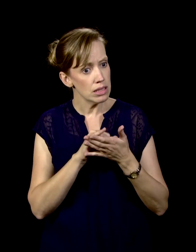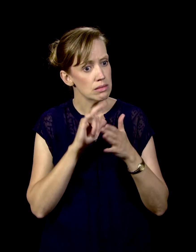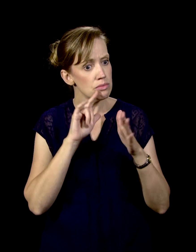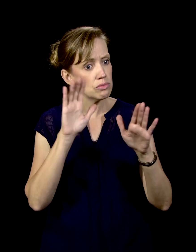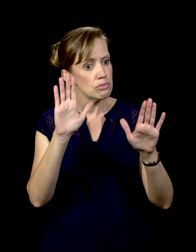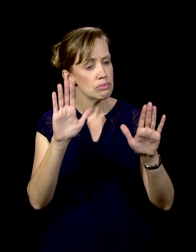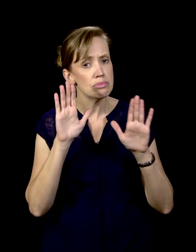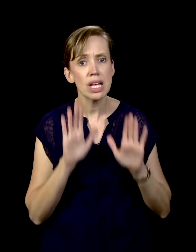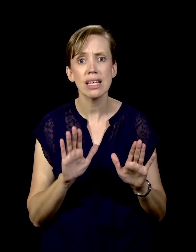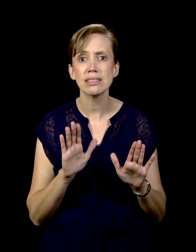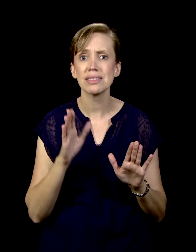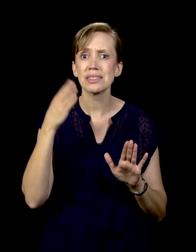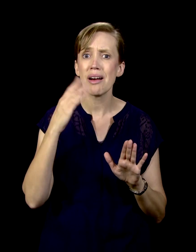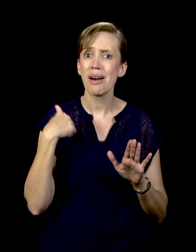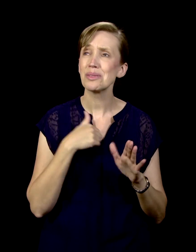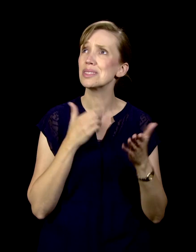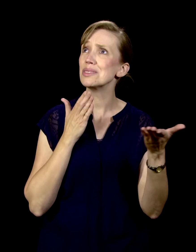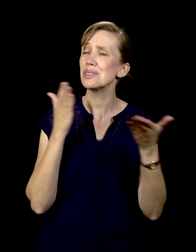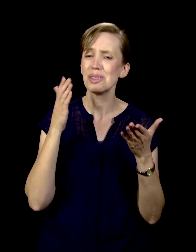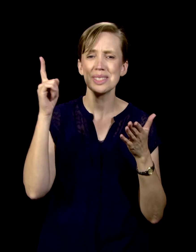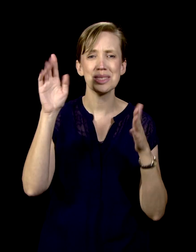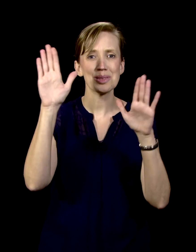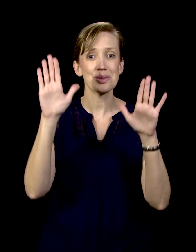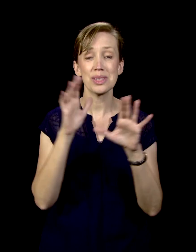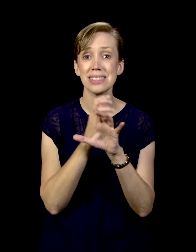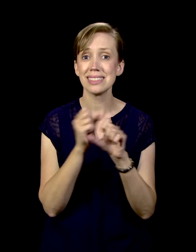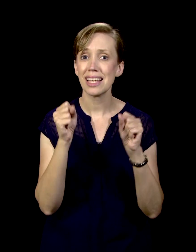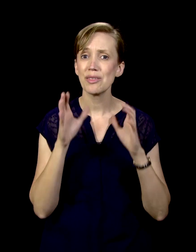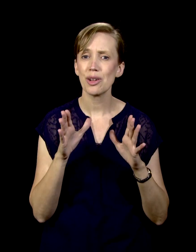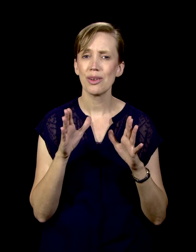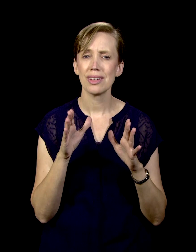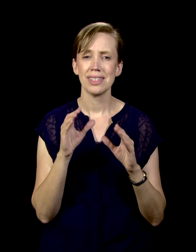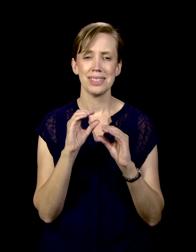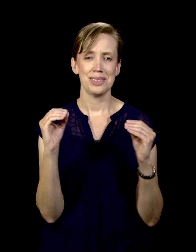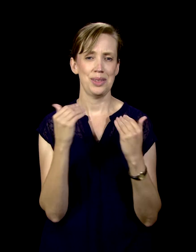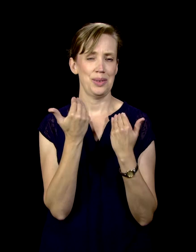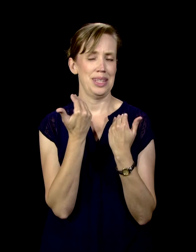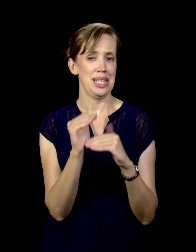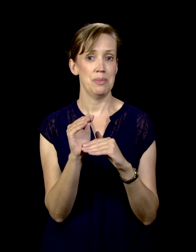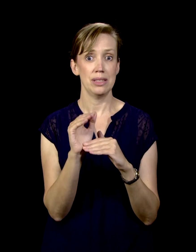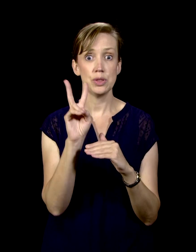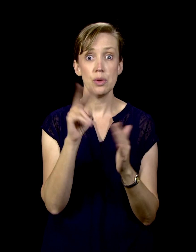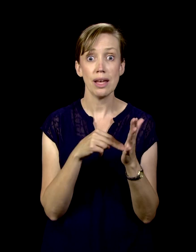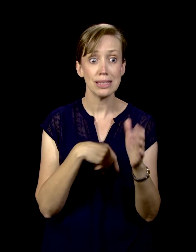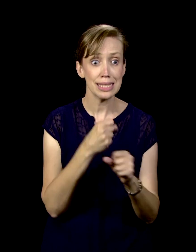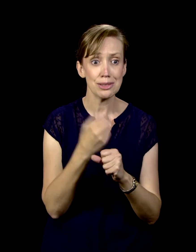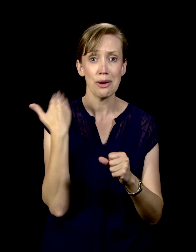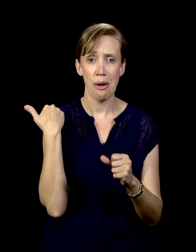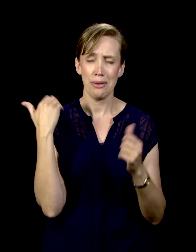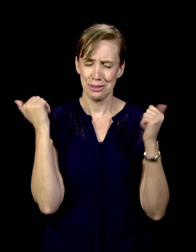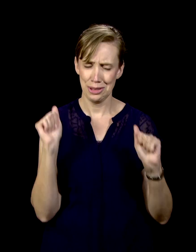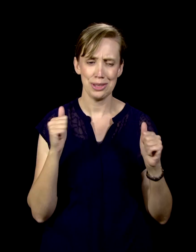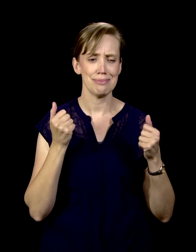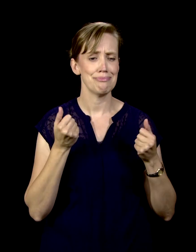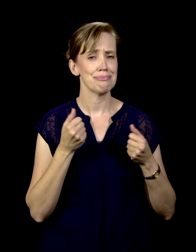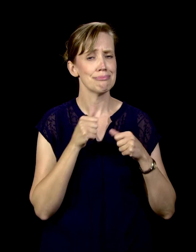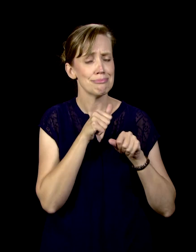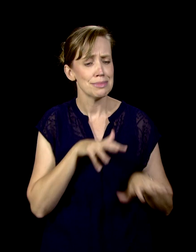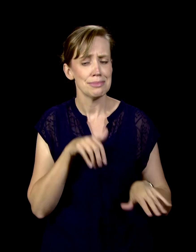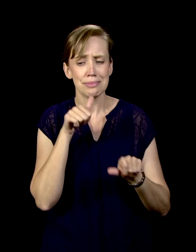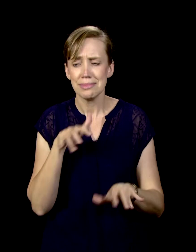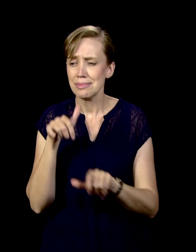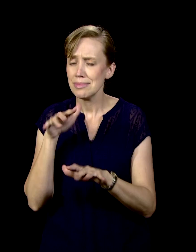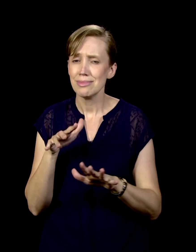we serve. Jesus is a great Savior. He had unlimited capacity 2,000 years ago, and He still does. The crowds